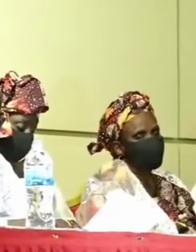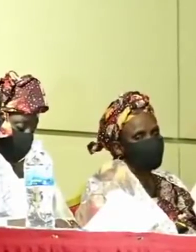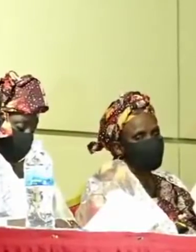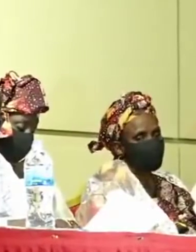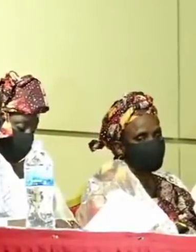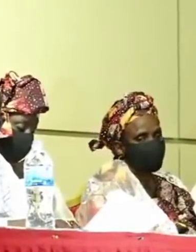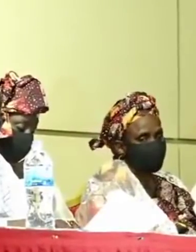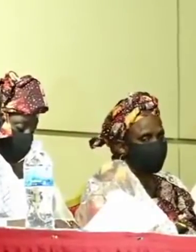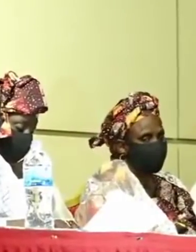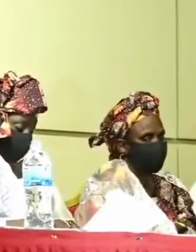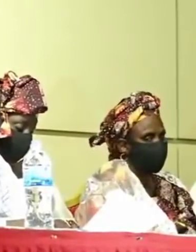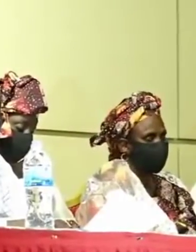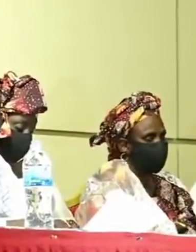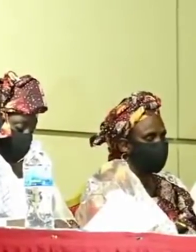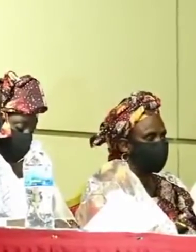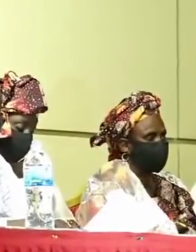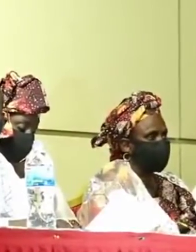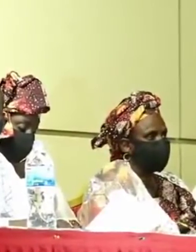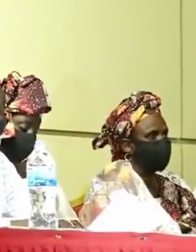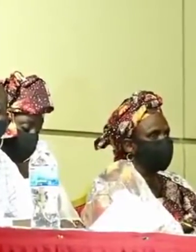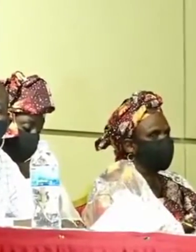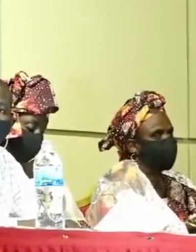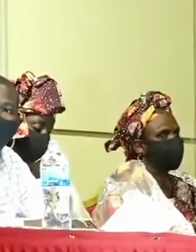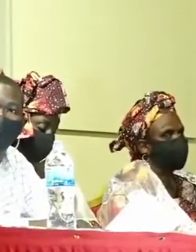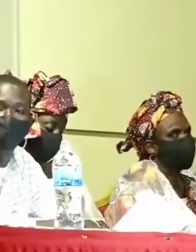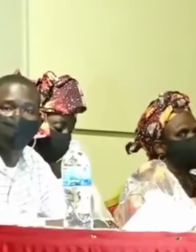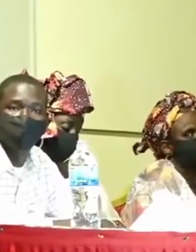without any string attached.